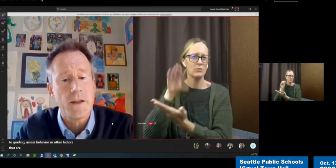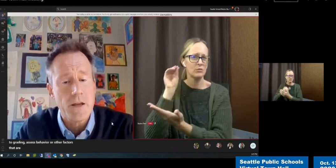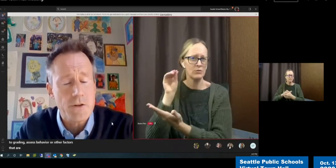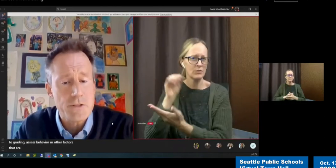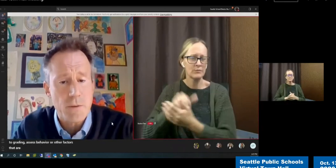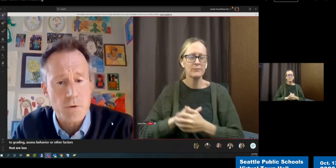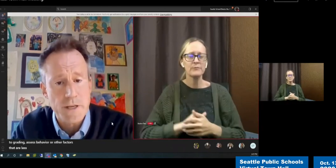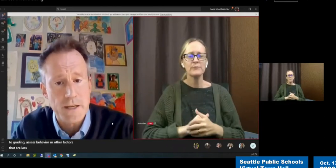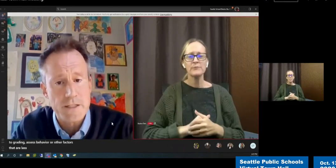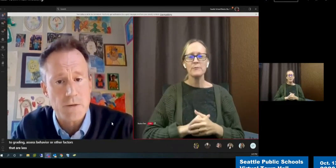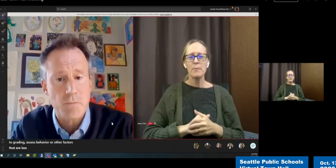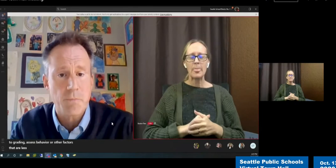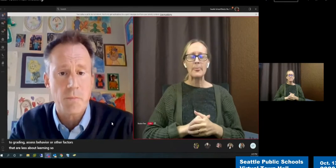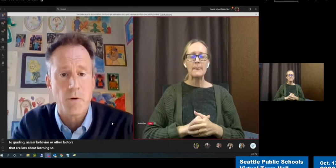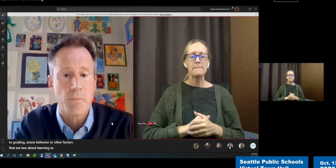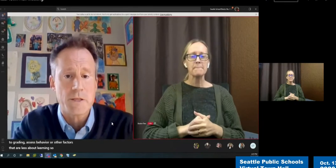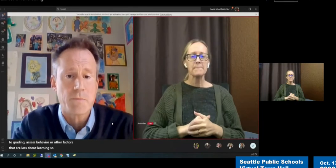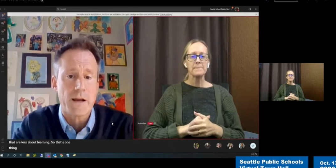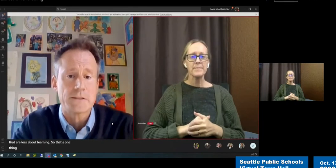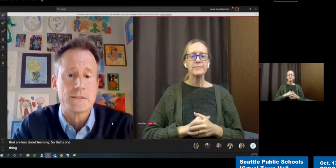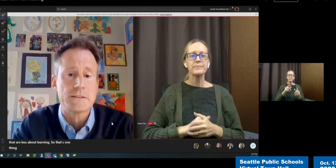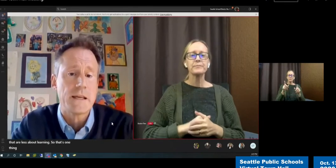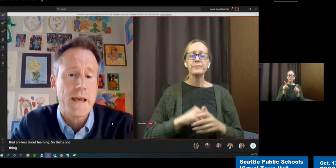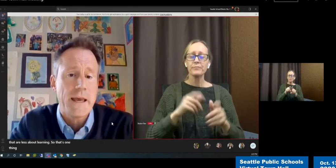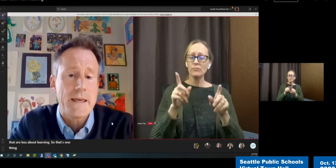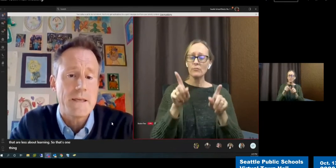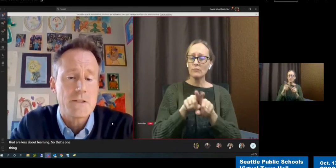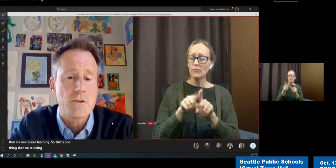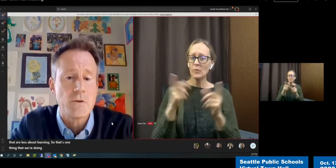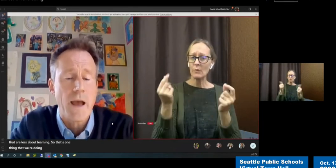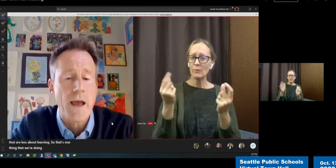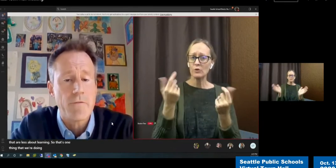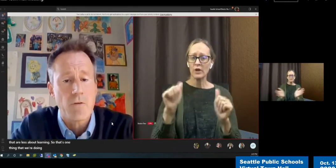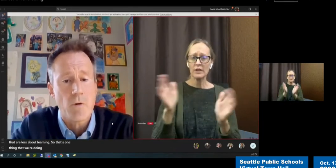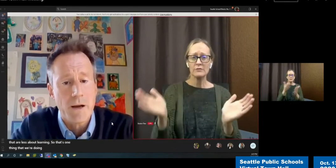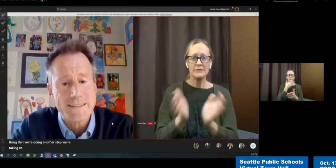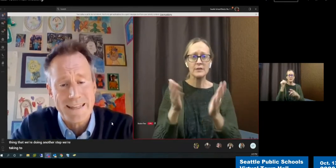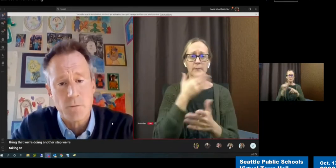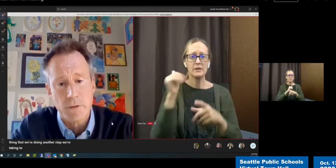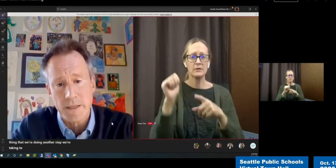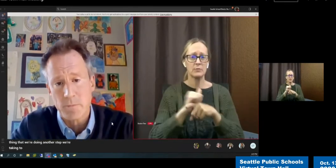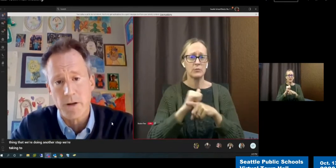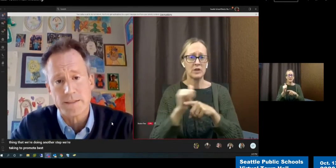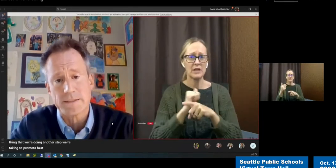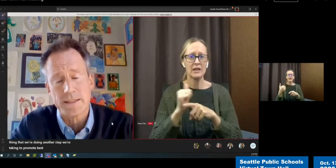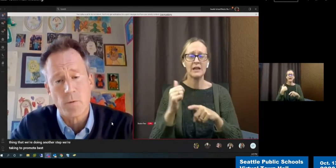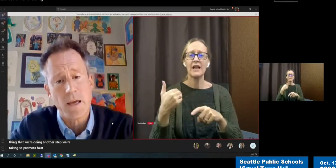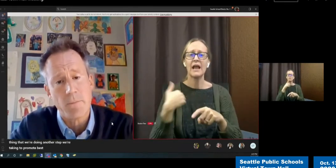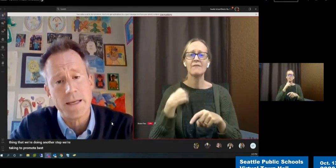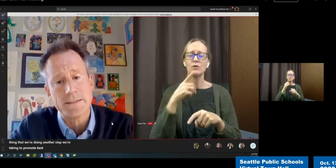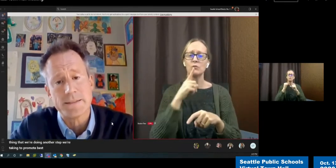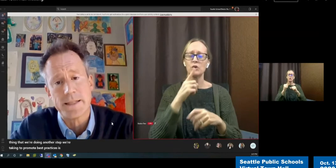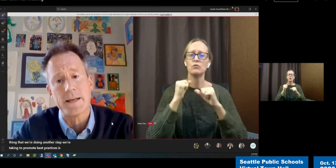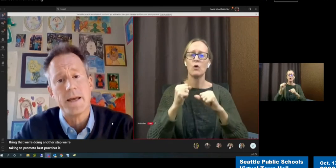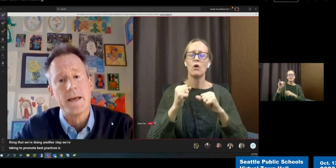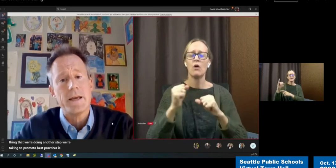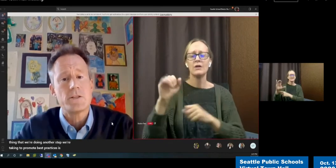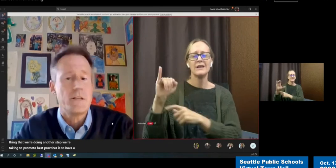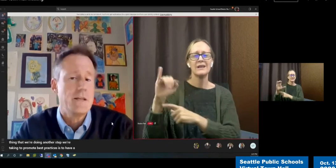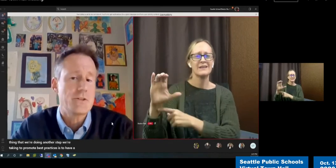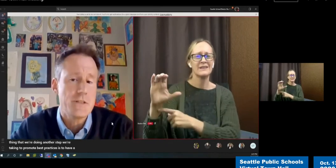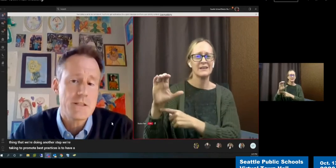Another step we're taking to promote best practices is to have a robust incomplete process. And what that means is that